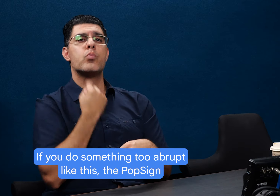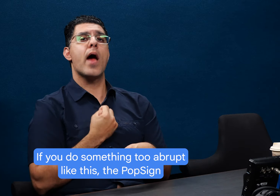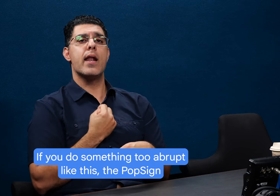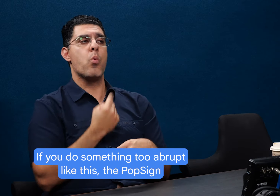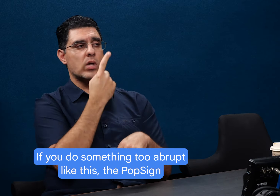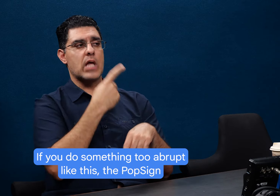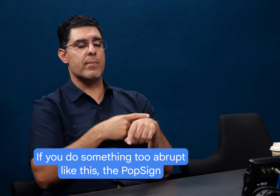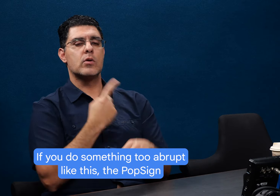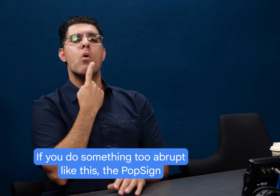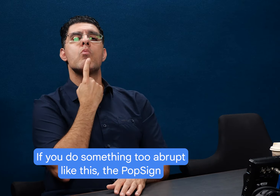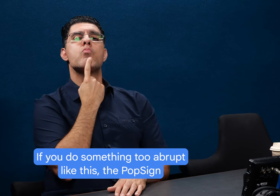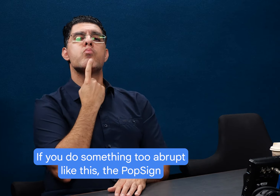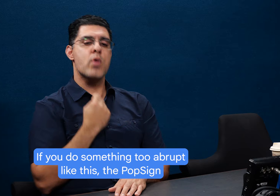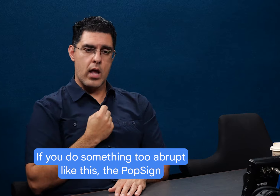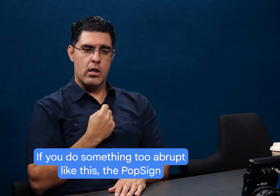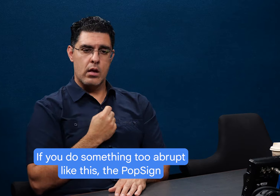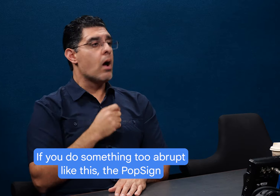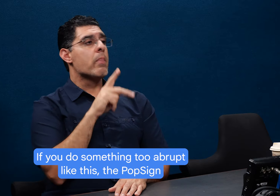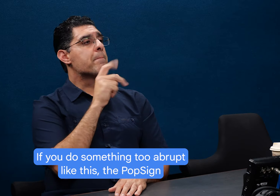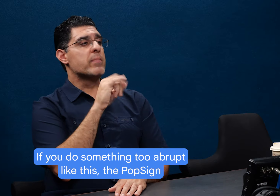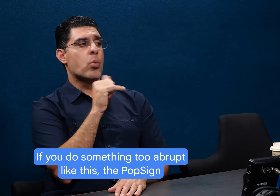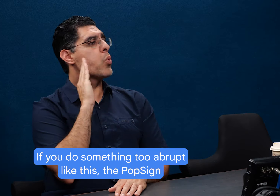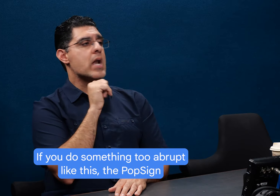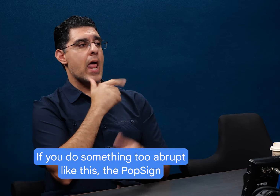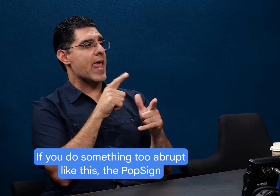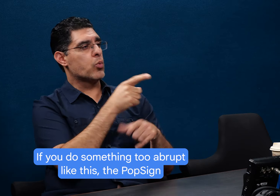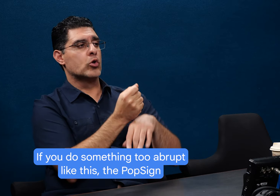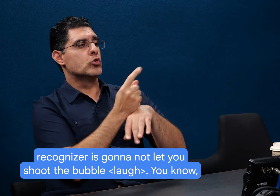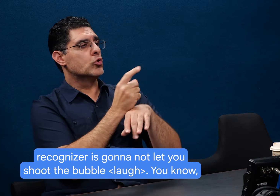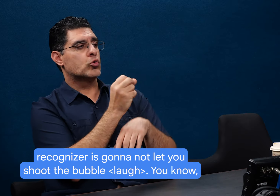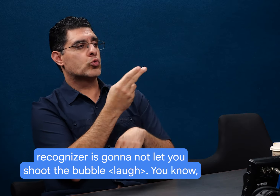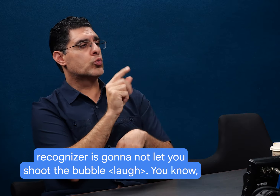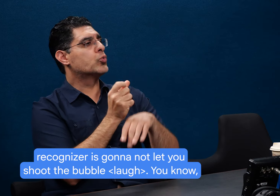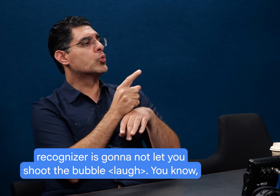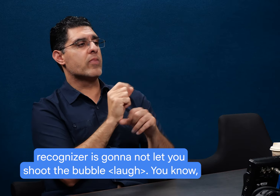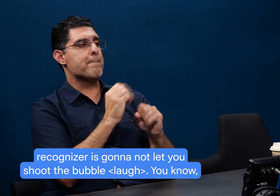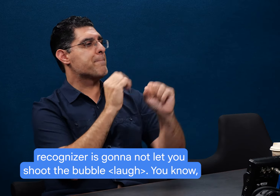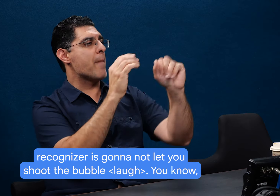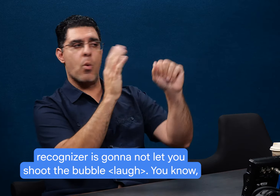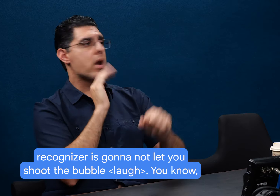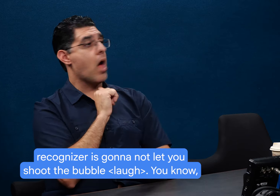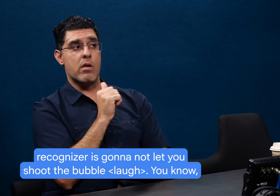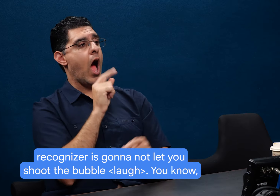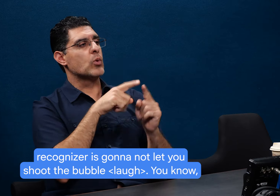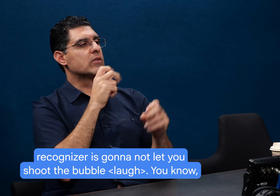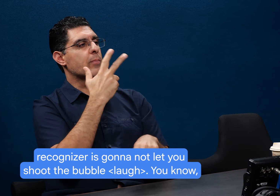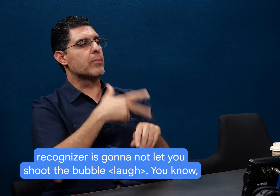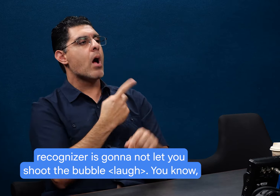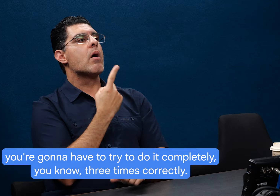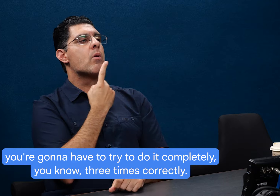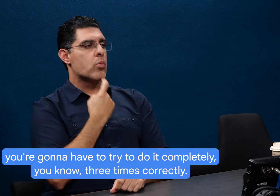If you do something too abrupt like this, uh, the pop sign, a recognizer is going to not let you shoot the bubble.